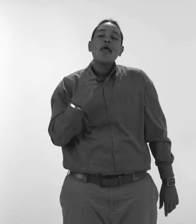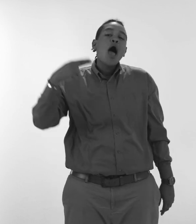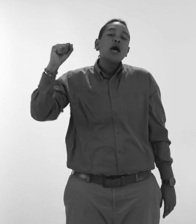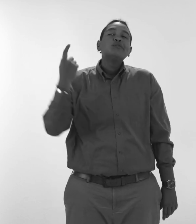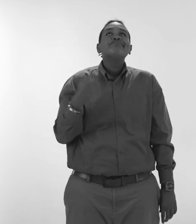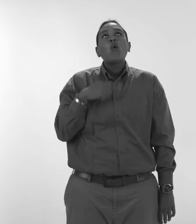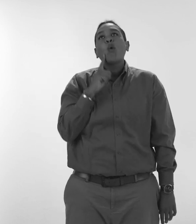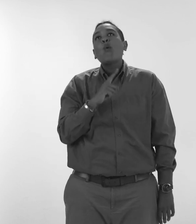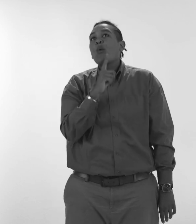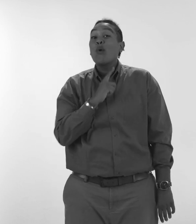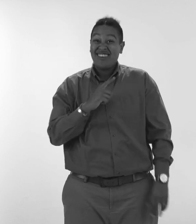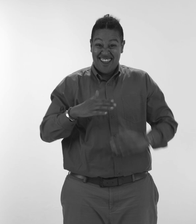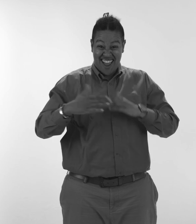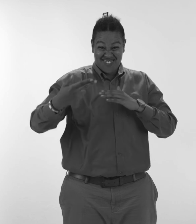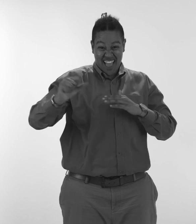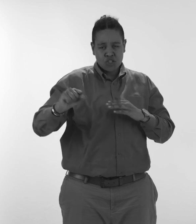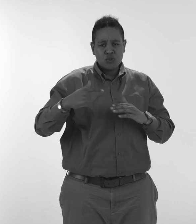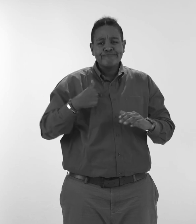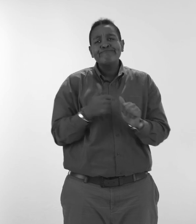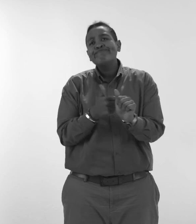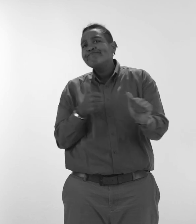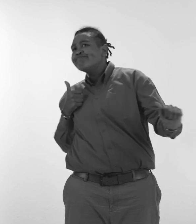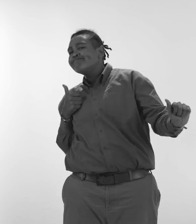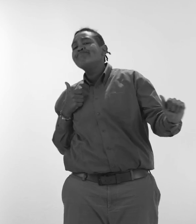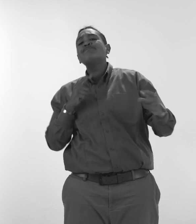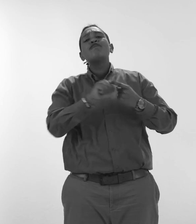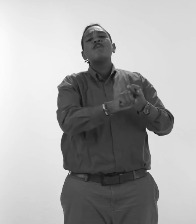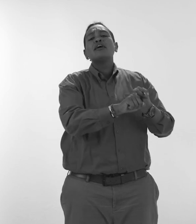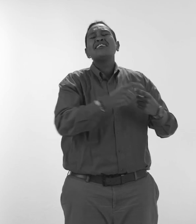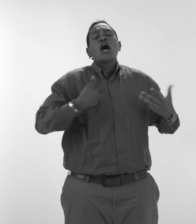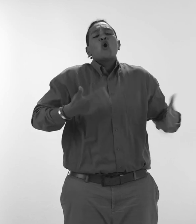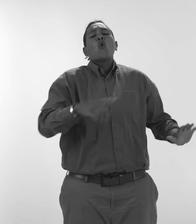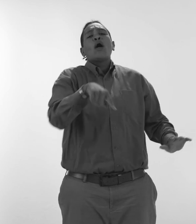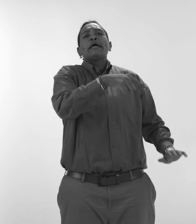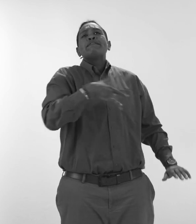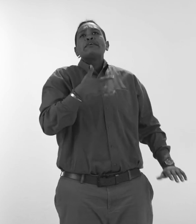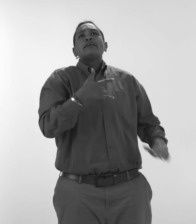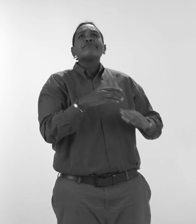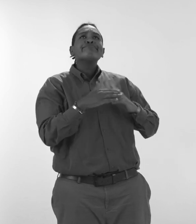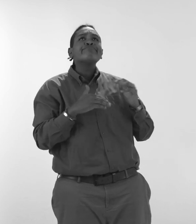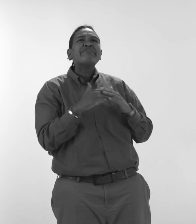school. After high school I ostracized myself from friends because I didn't want them to feel uncomfortable.